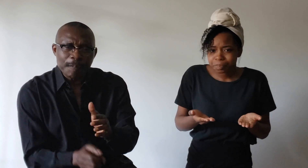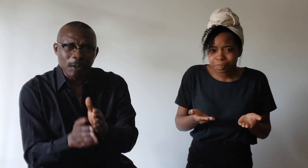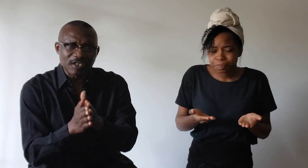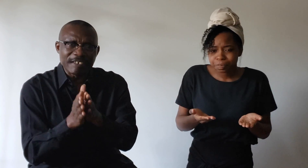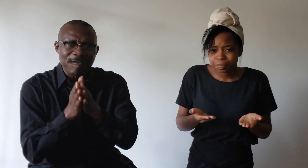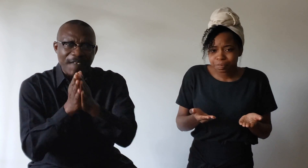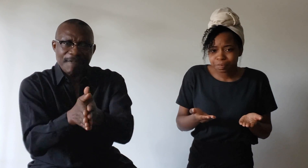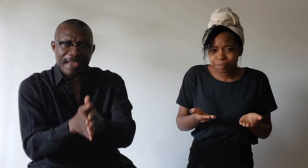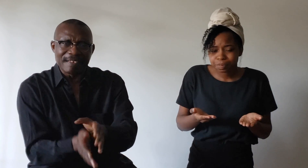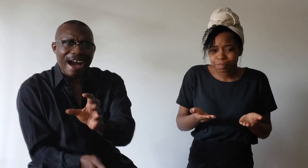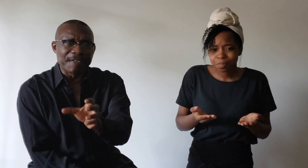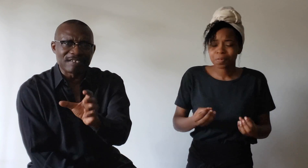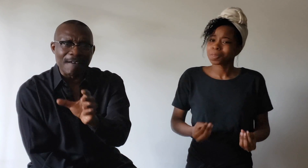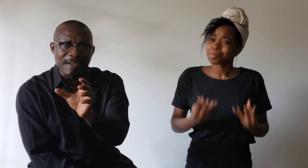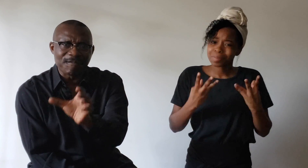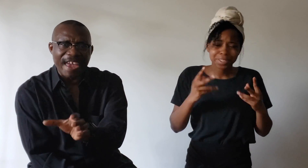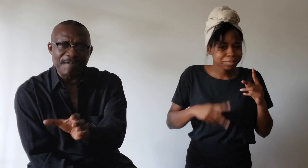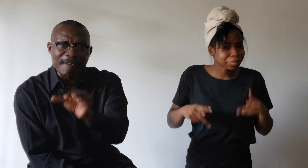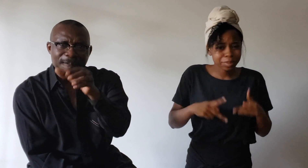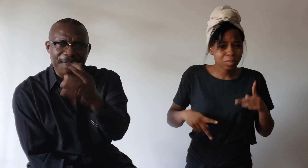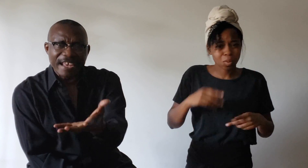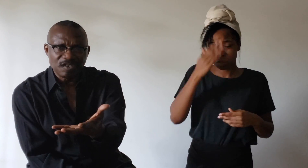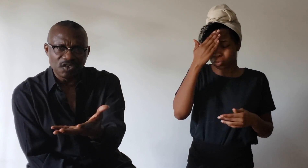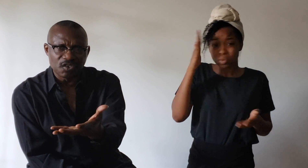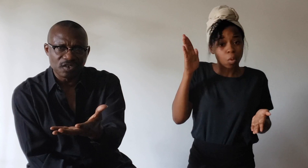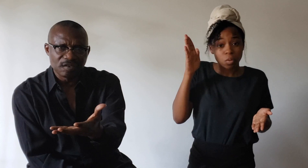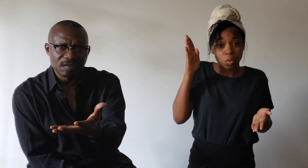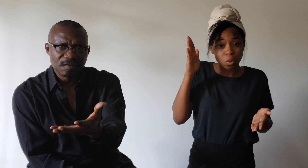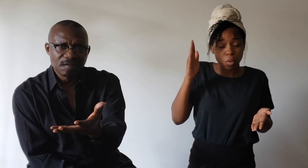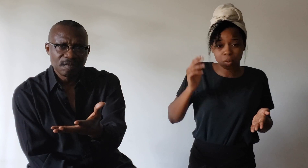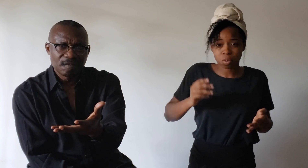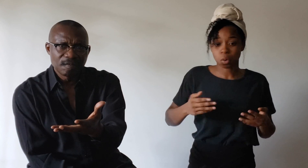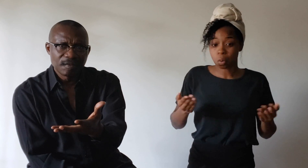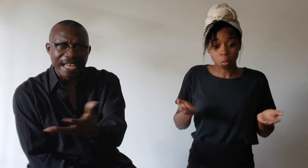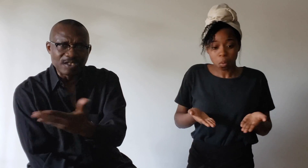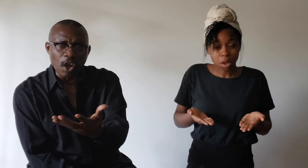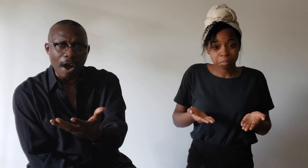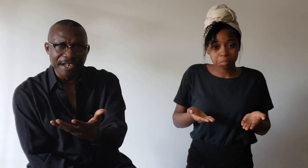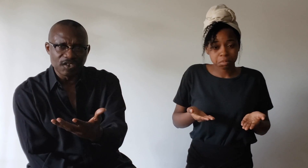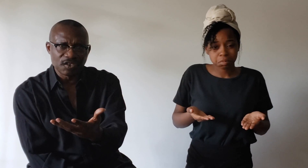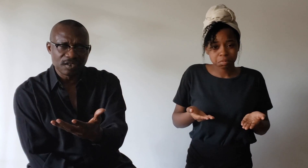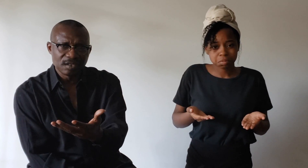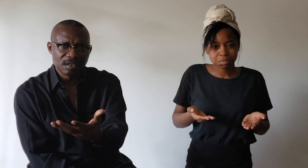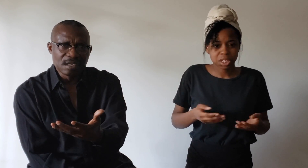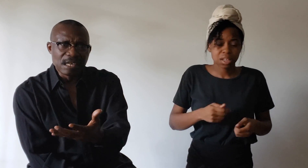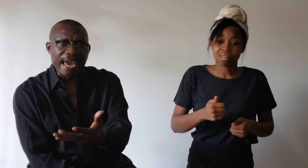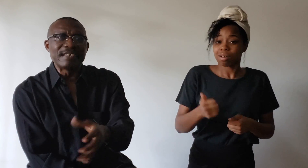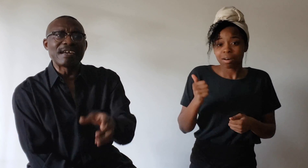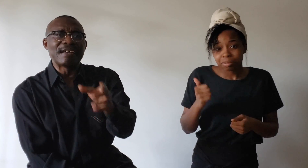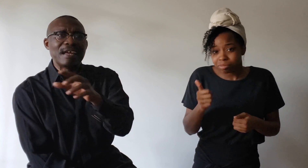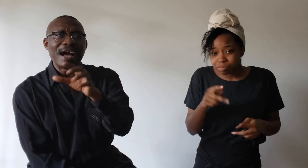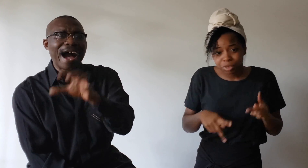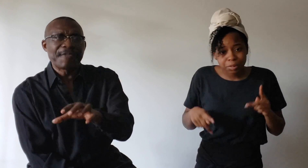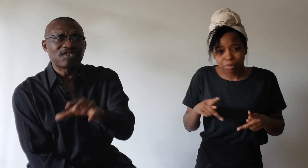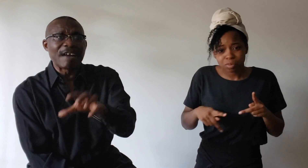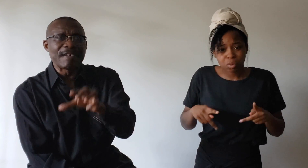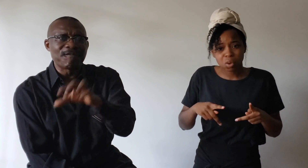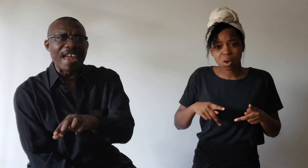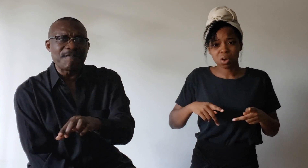they put their faith in. Others have their faith in things, in toys. And others have their faith